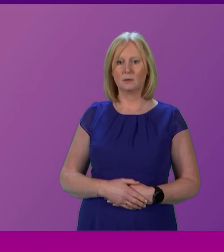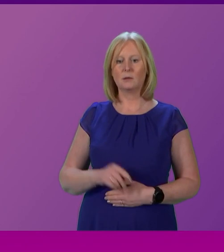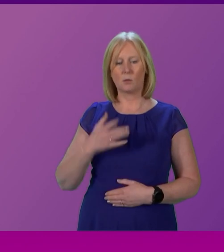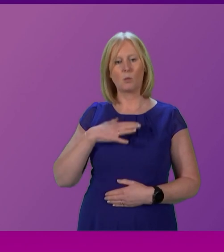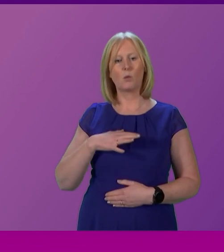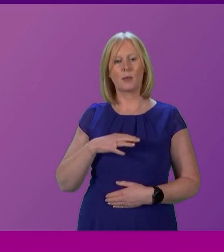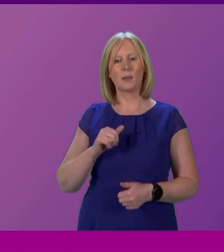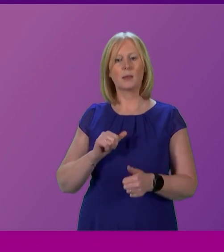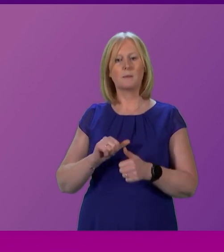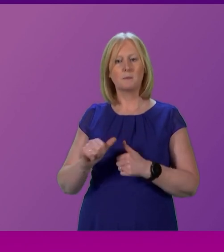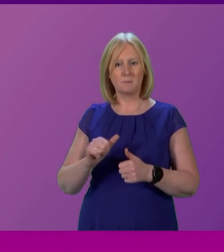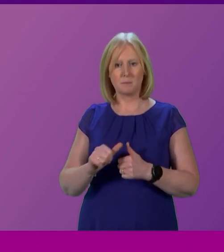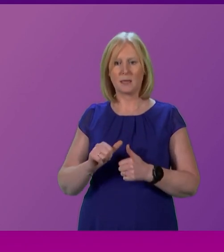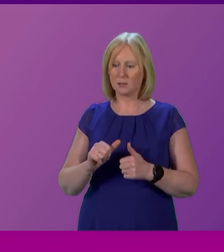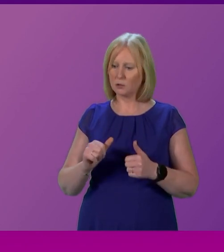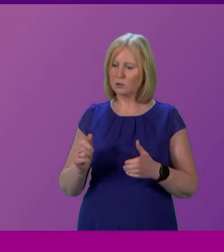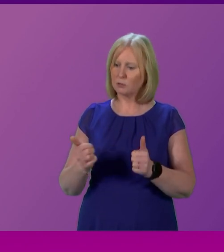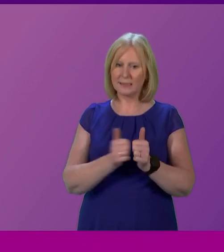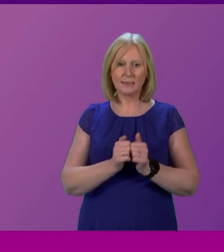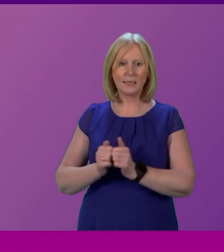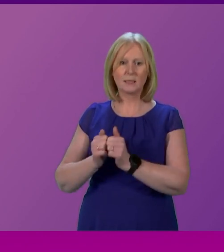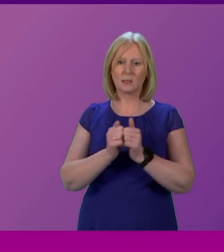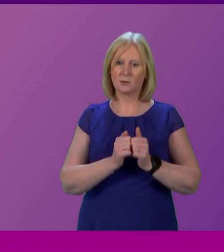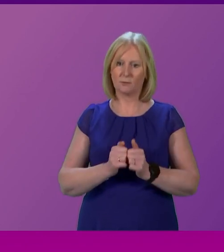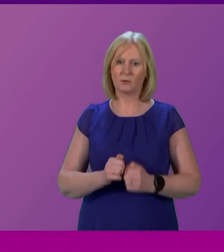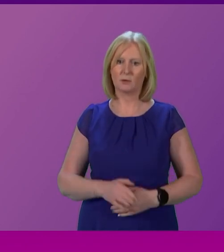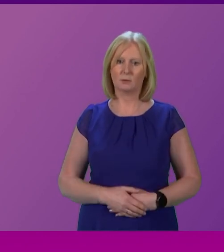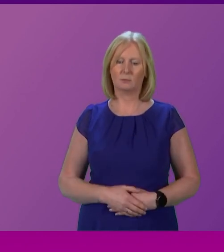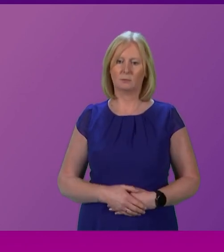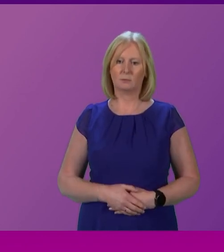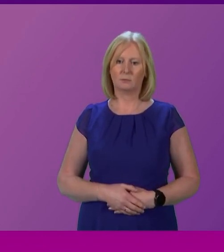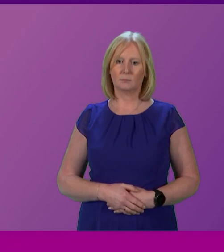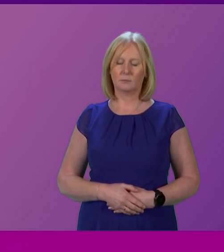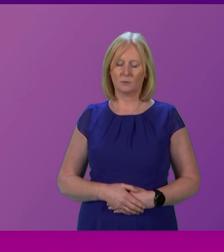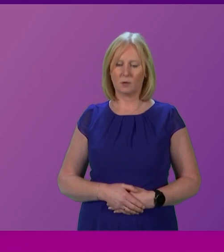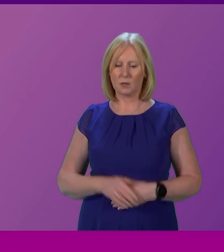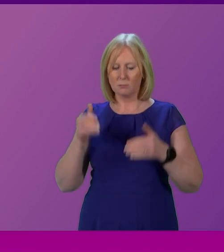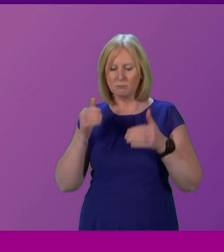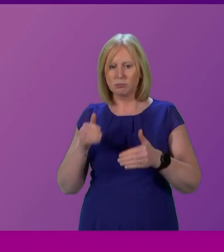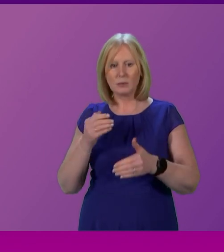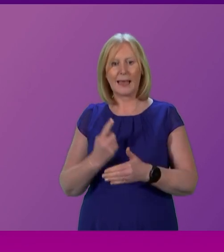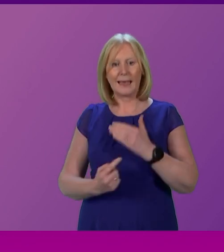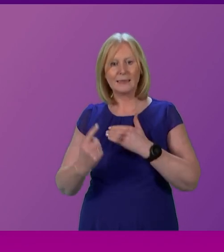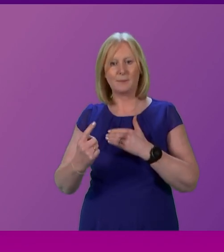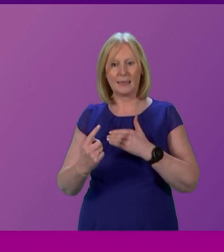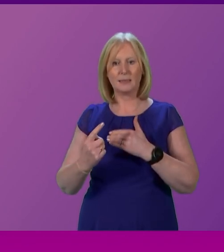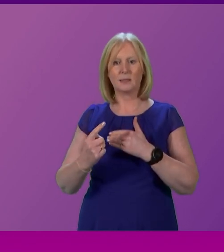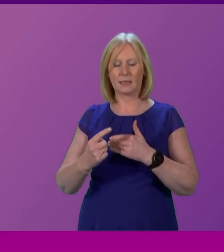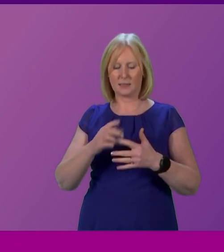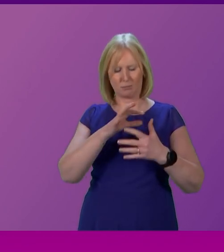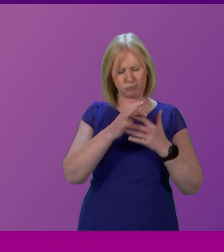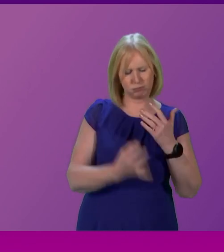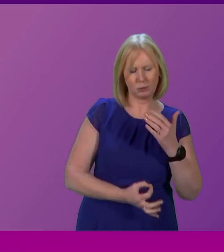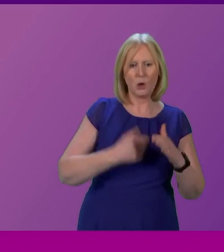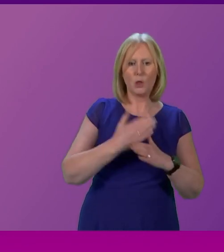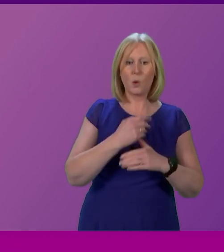consensus on issues that we possibly could. Bludgeoning ourselves on the divisive issue of independence is setting aside all the work we